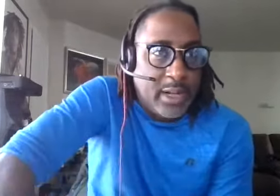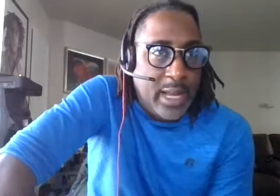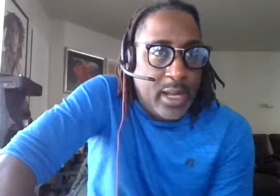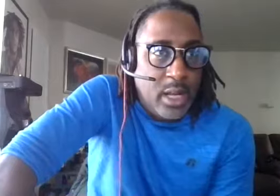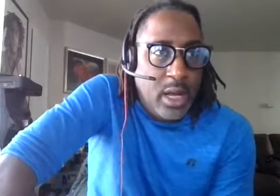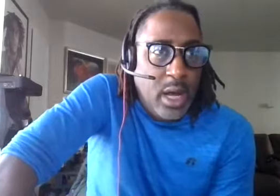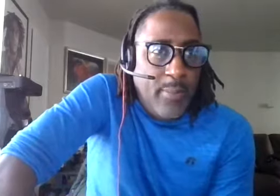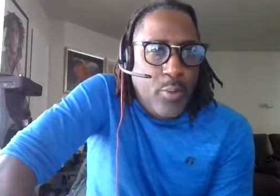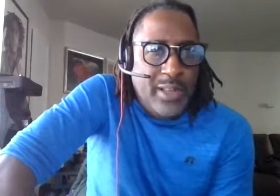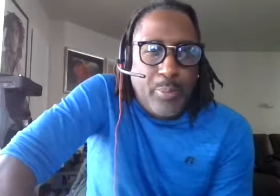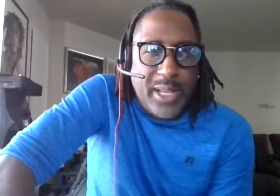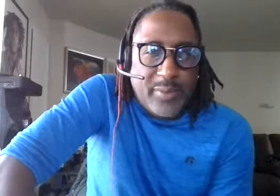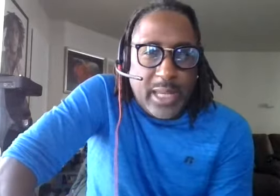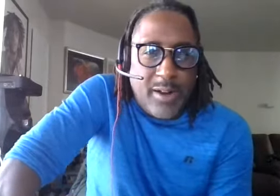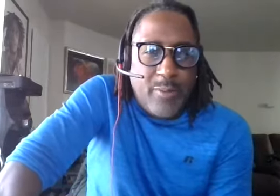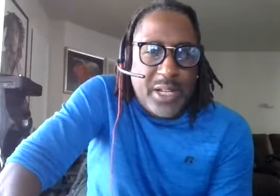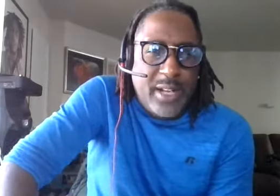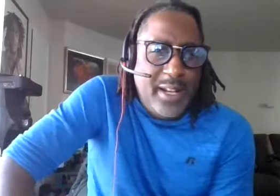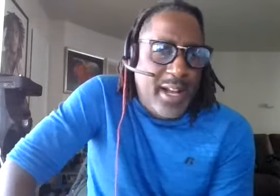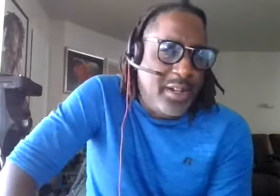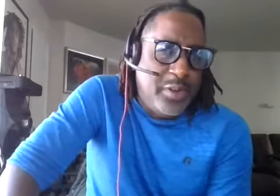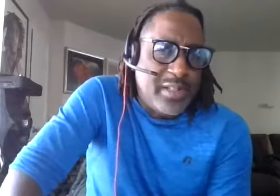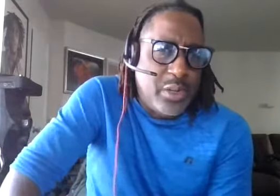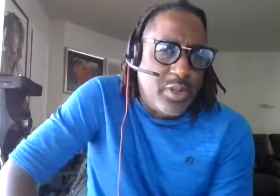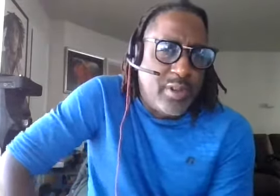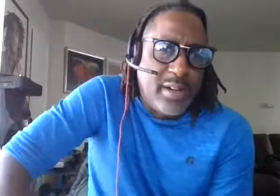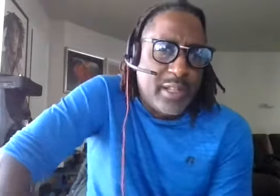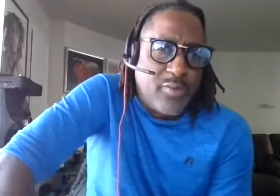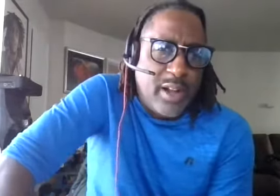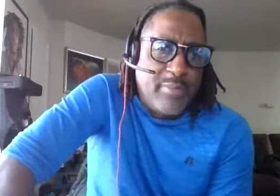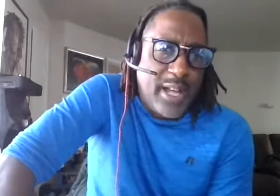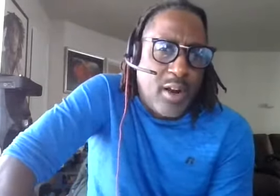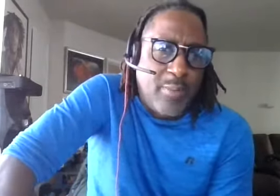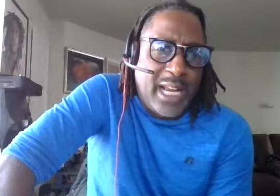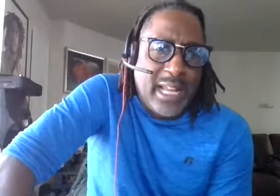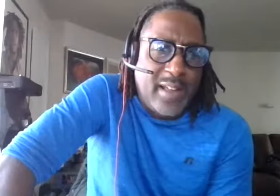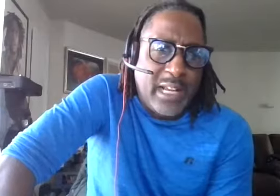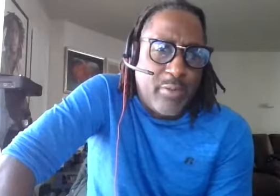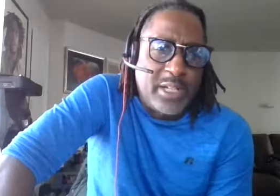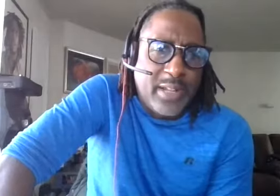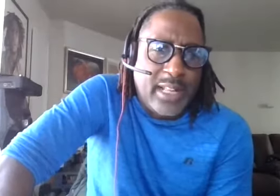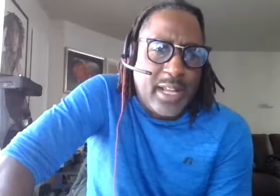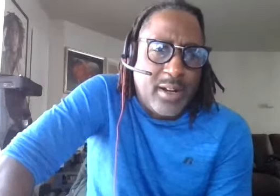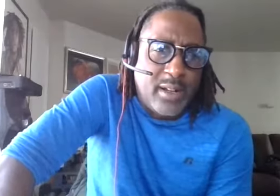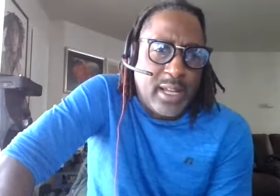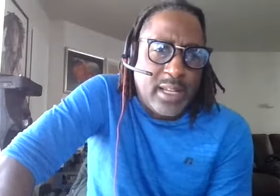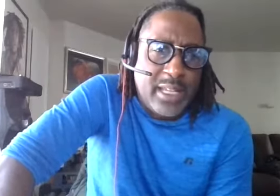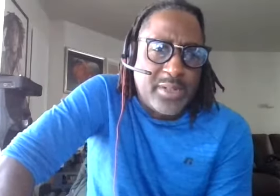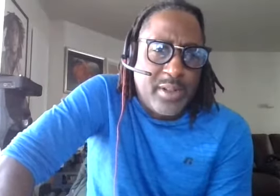to that but one little piece of gear information i didn't know that zildrin was from like armania like originally they are like an eastern